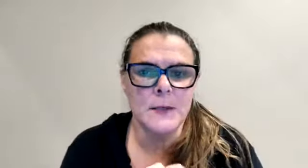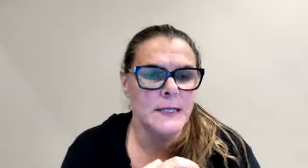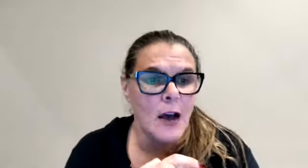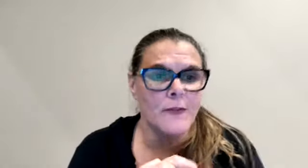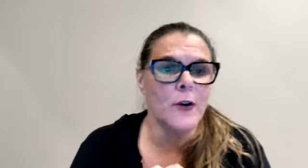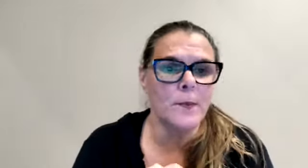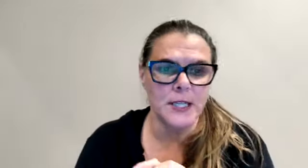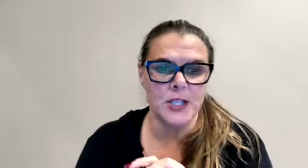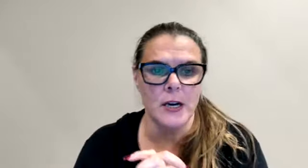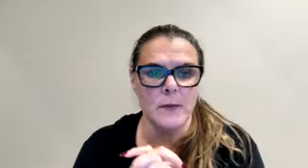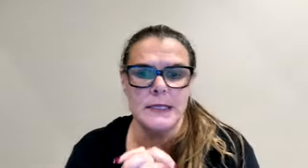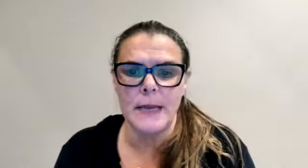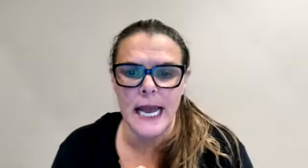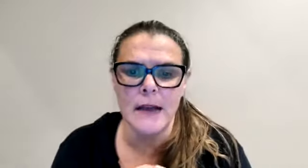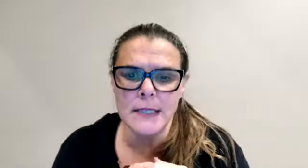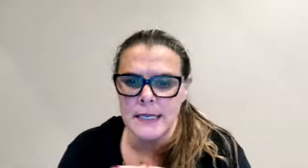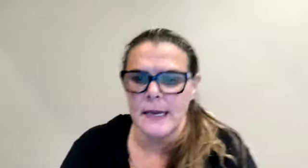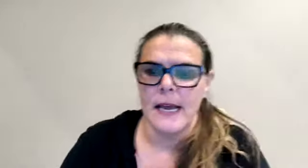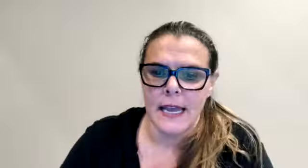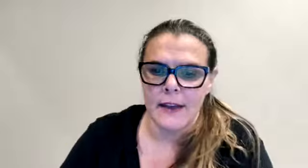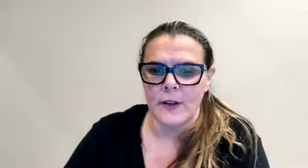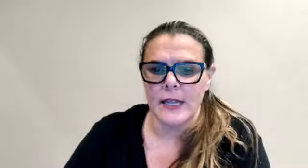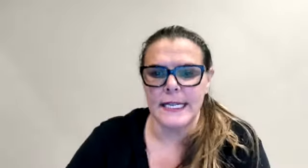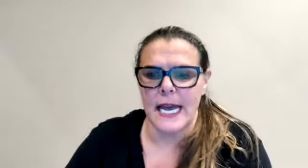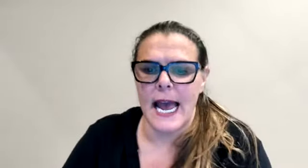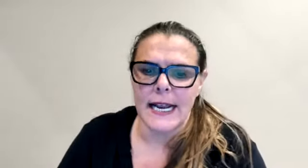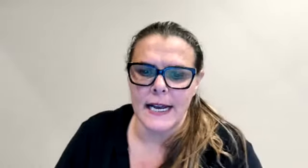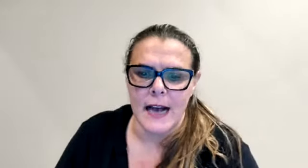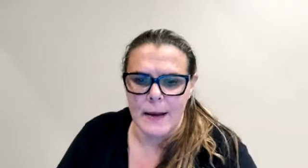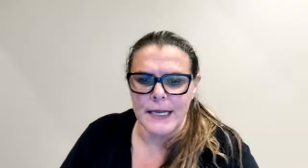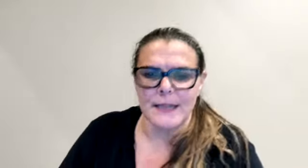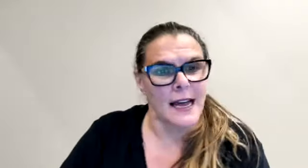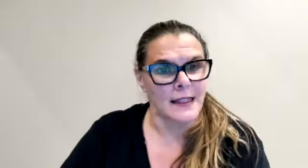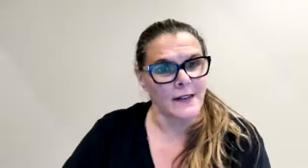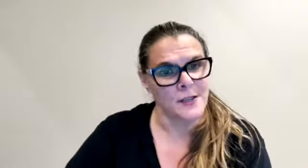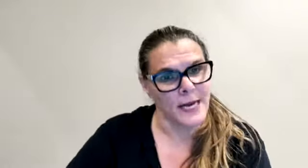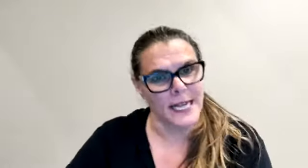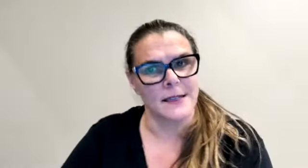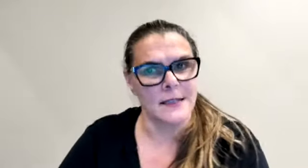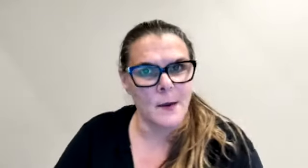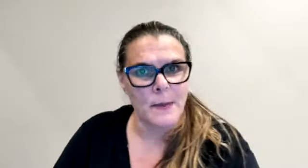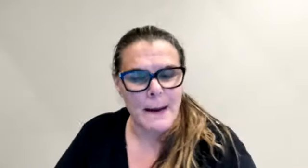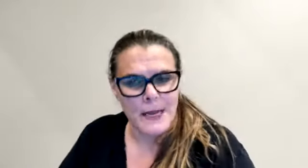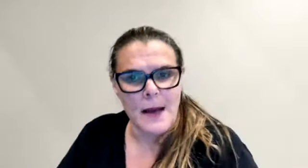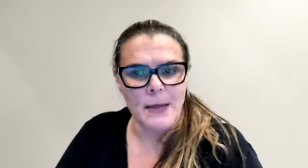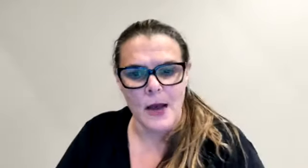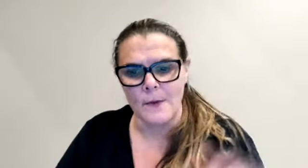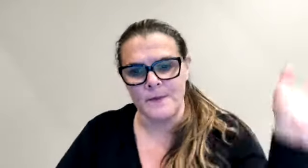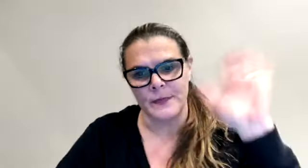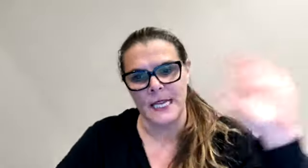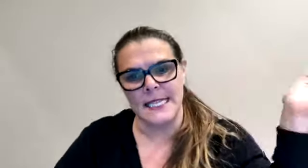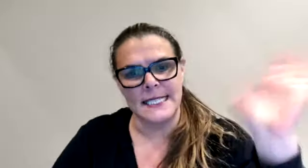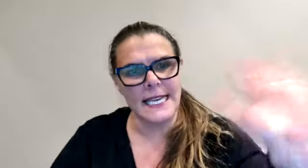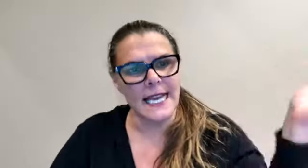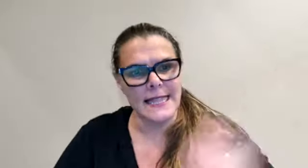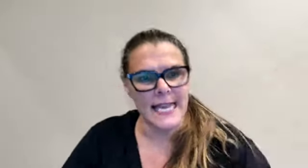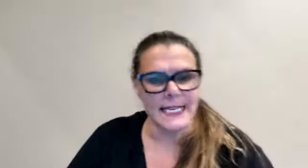was helpful, please share it with somebody else. If you'd like to add a comment, I'd love to read it. So pop it on below. See ya. Thanks.